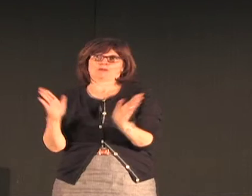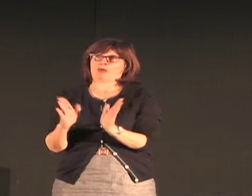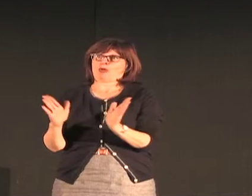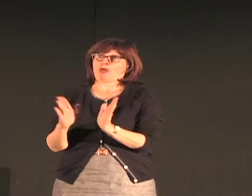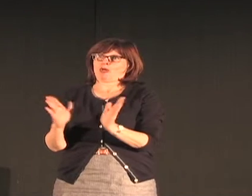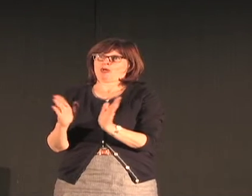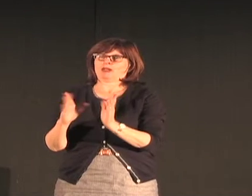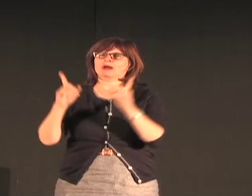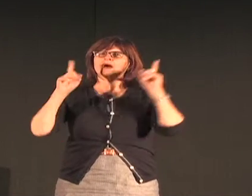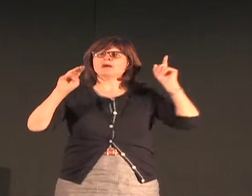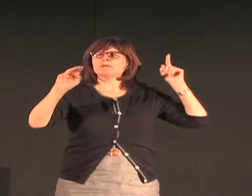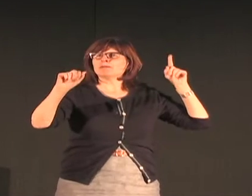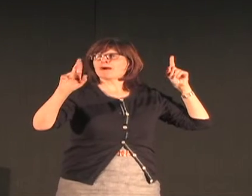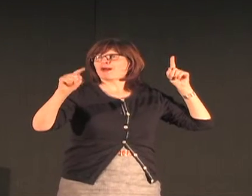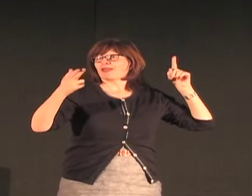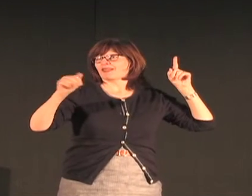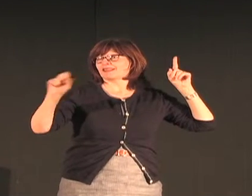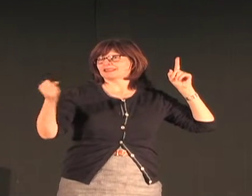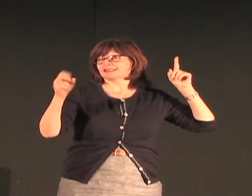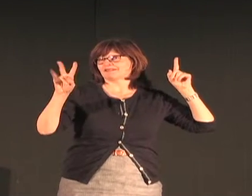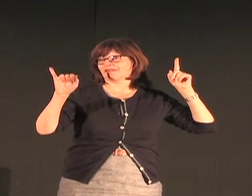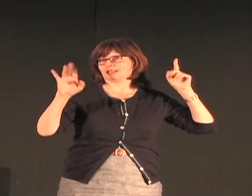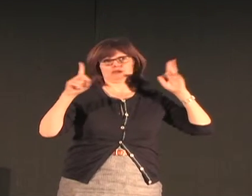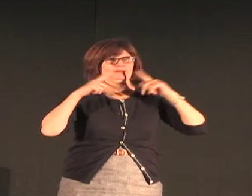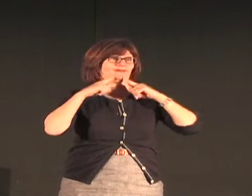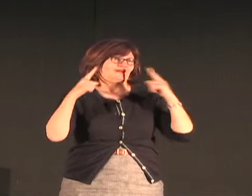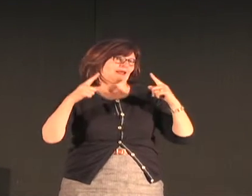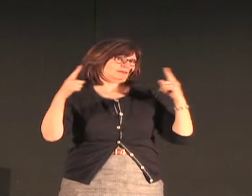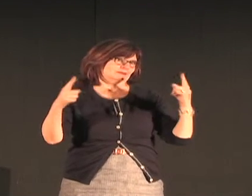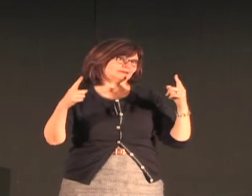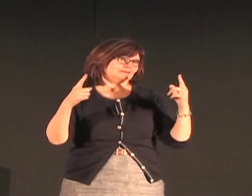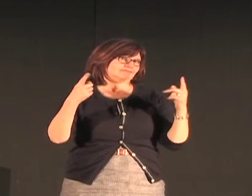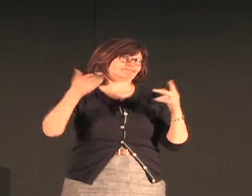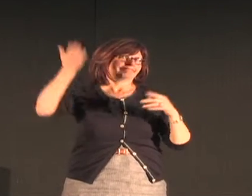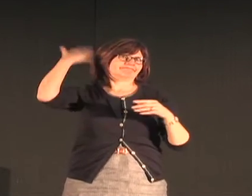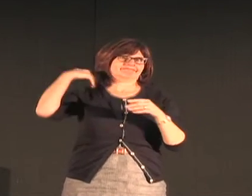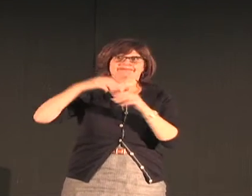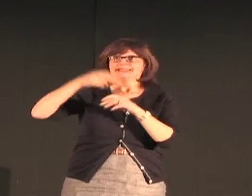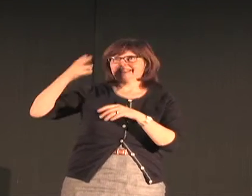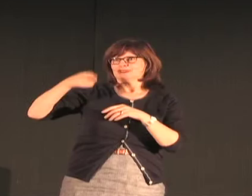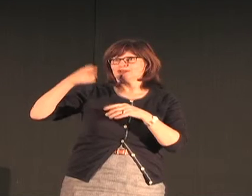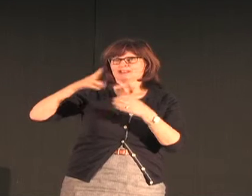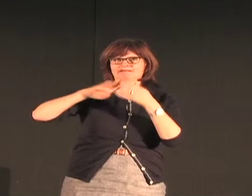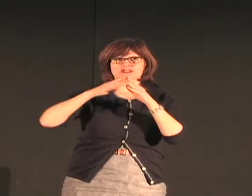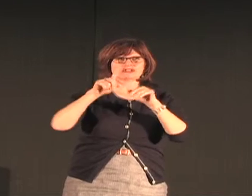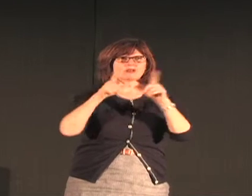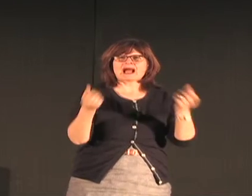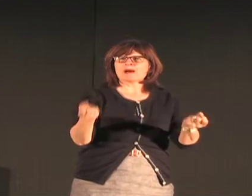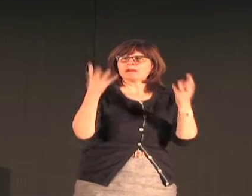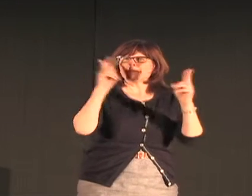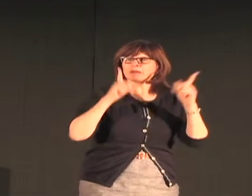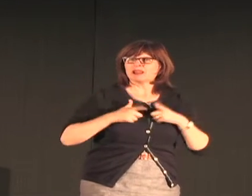But a village sign language is used by a very small number of individuals. And I think you may have heard about